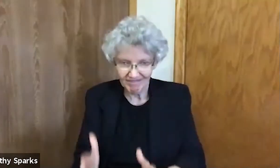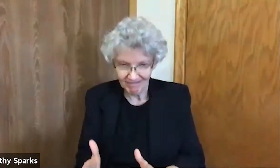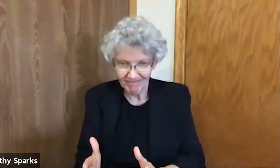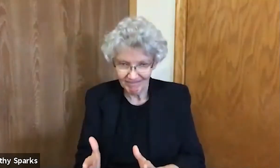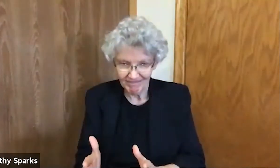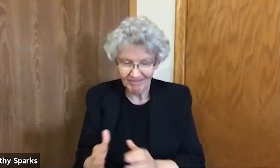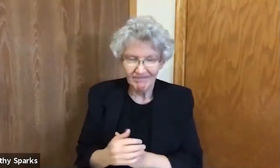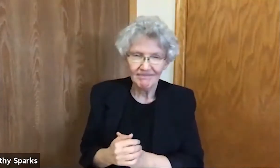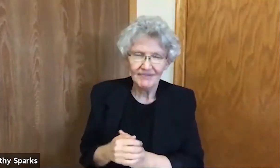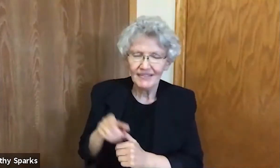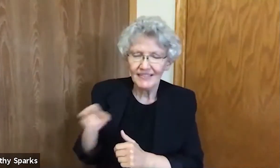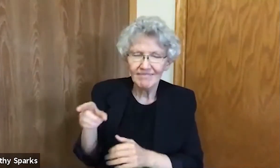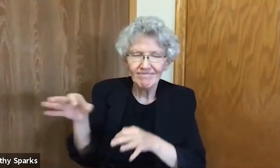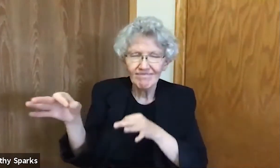This is the story of Isaiah, the prophet.